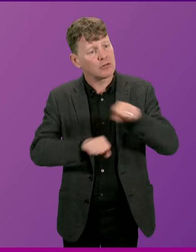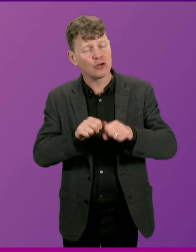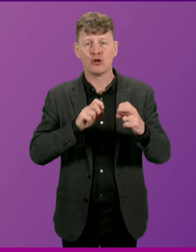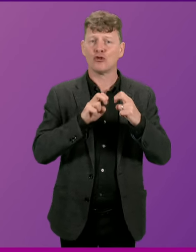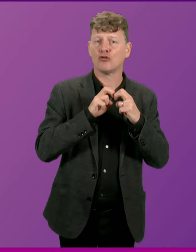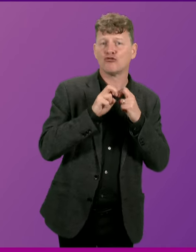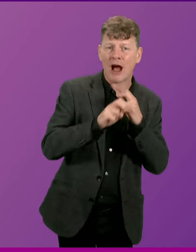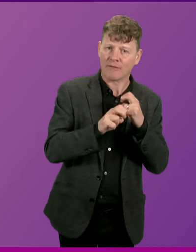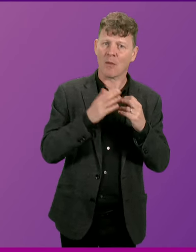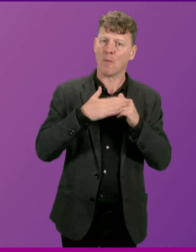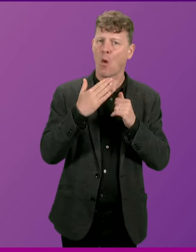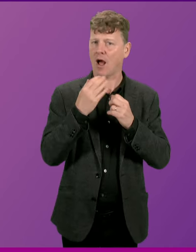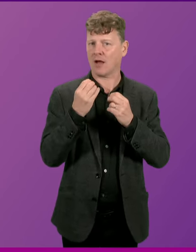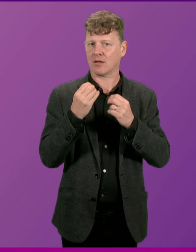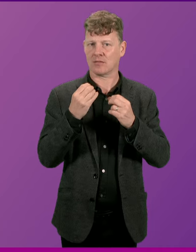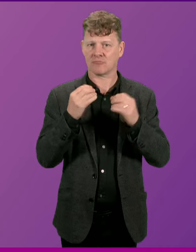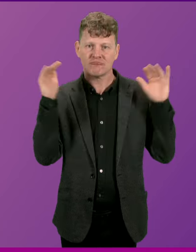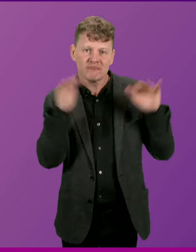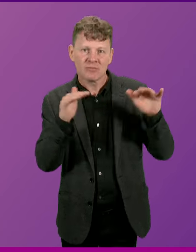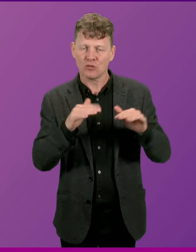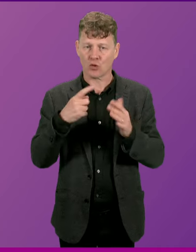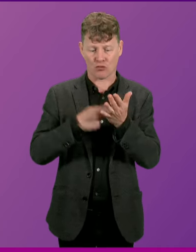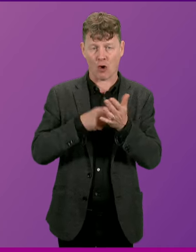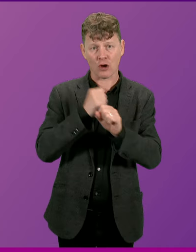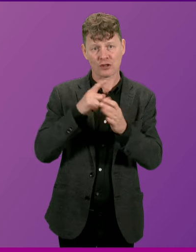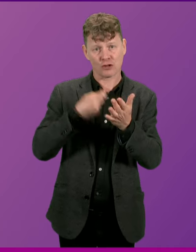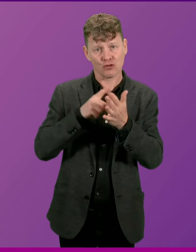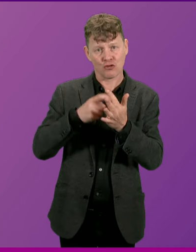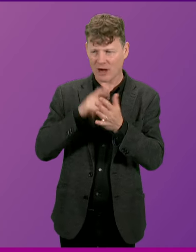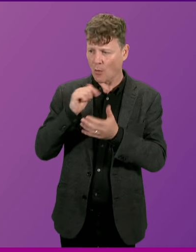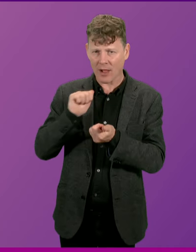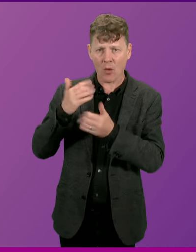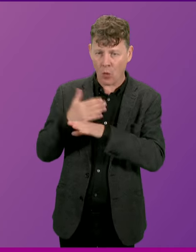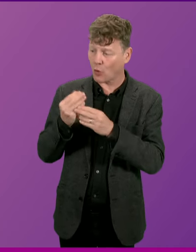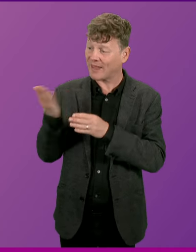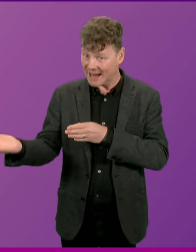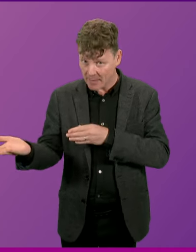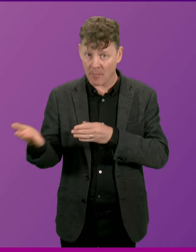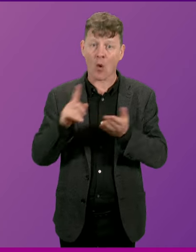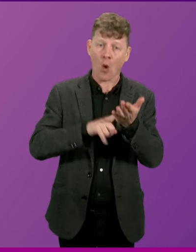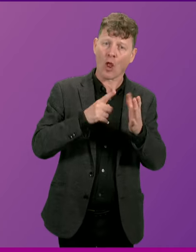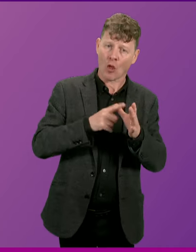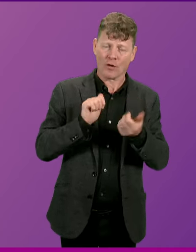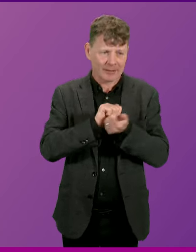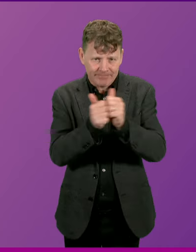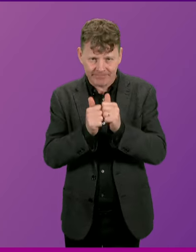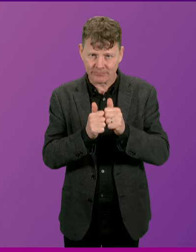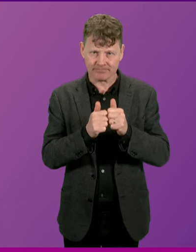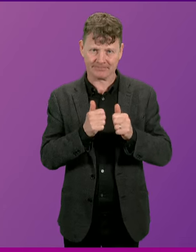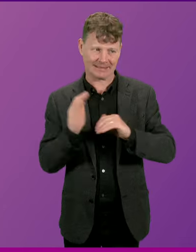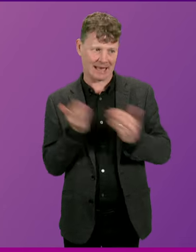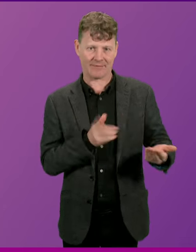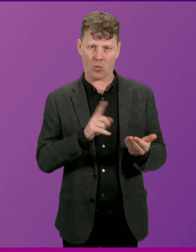option. So I am sure we will continue to work with Ross Greer in partnership with the local authority to deliver what the community are keen to see.